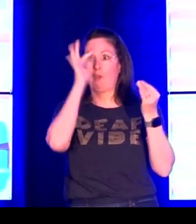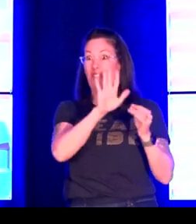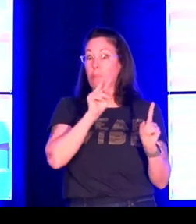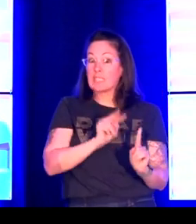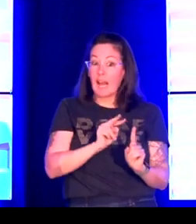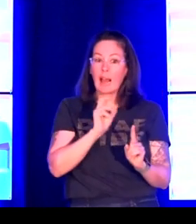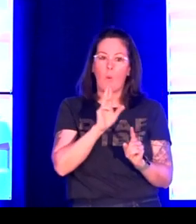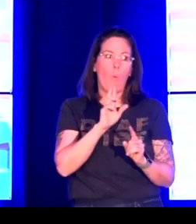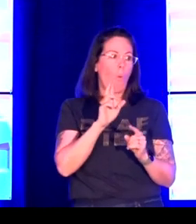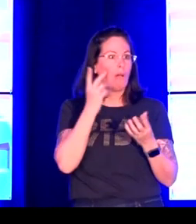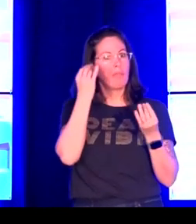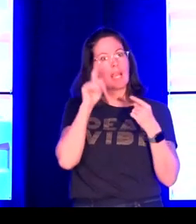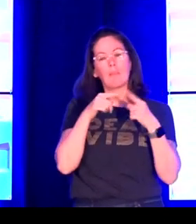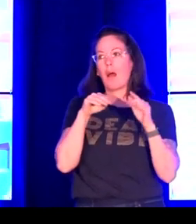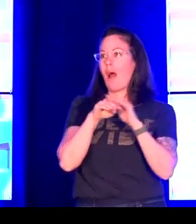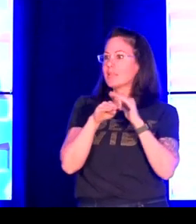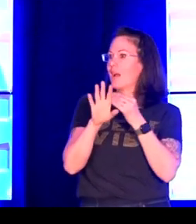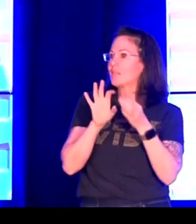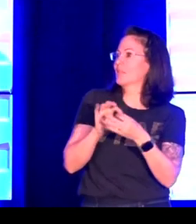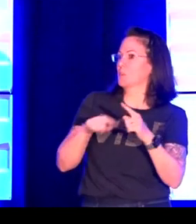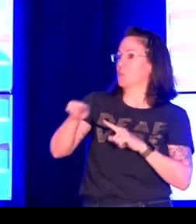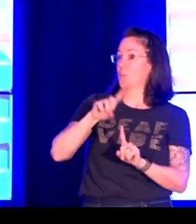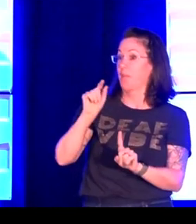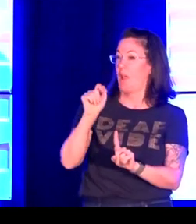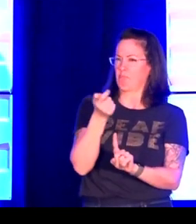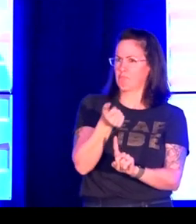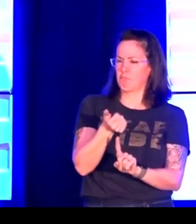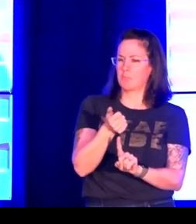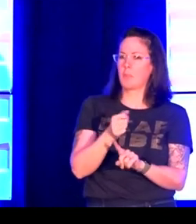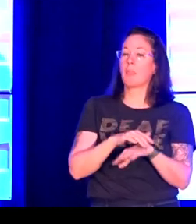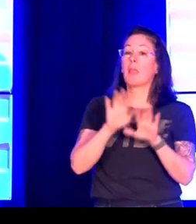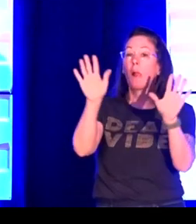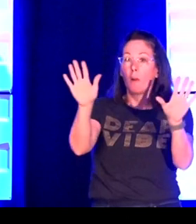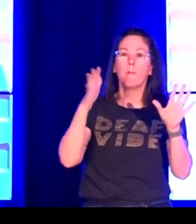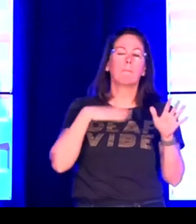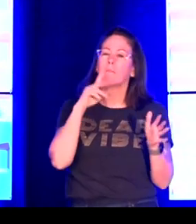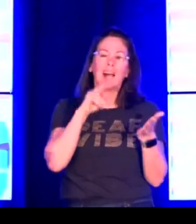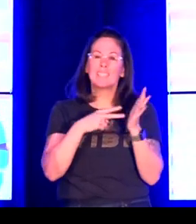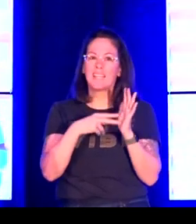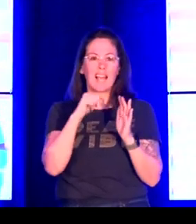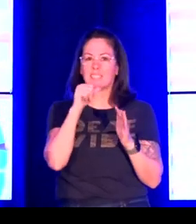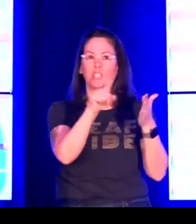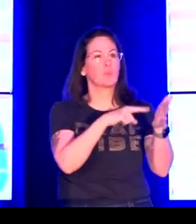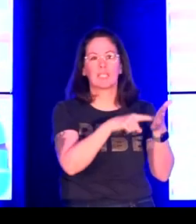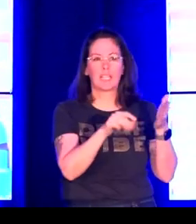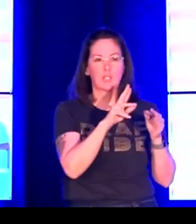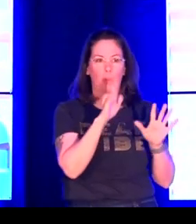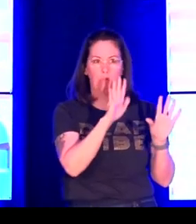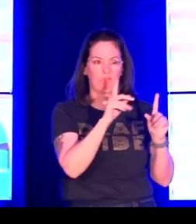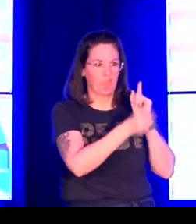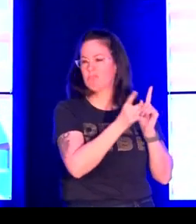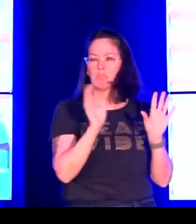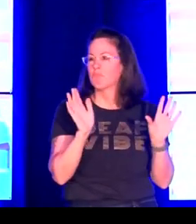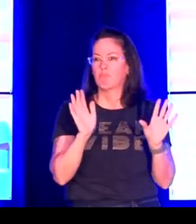so overall we don't have a lot of transparency to that to accessing the data